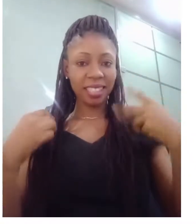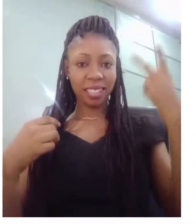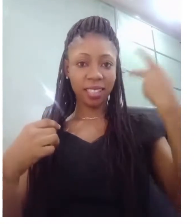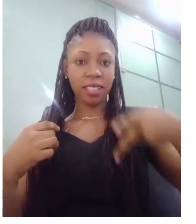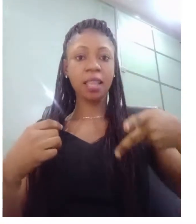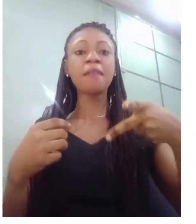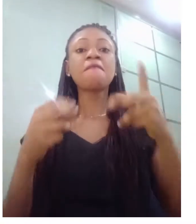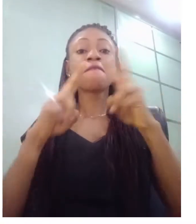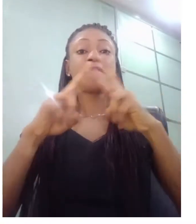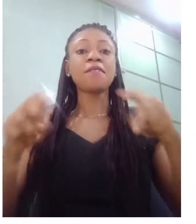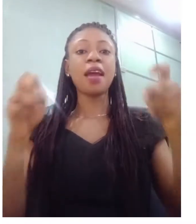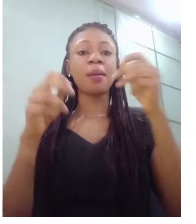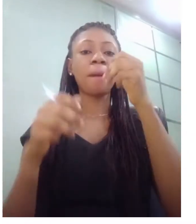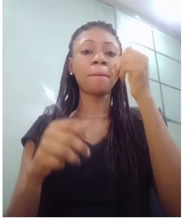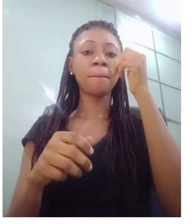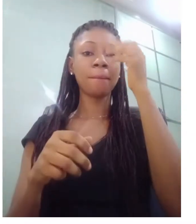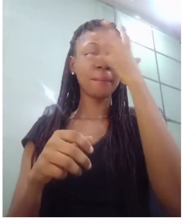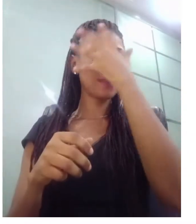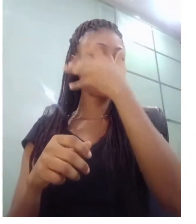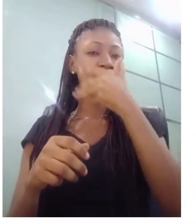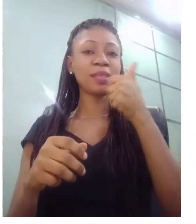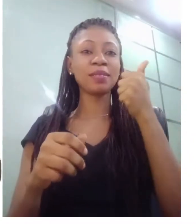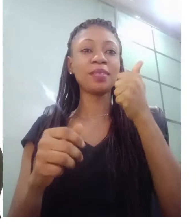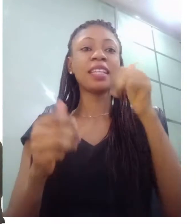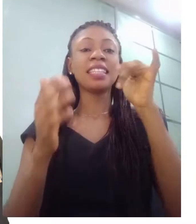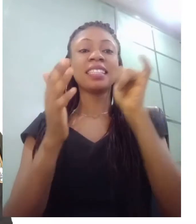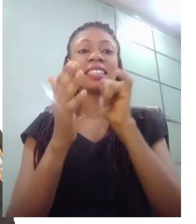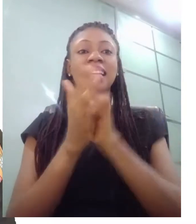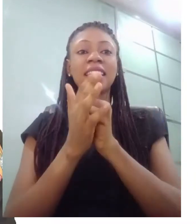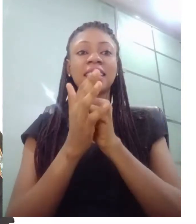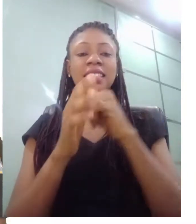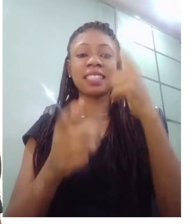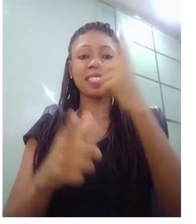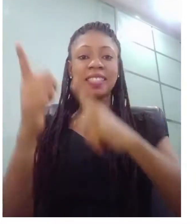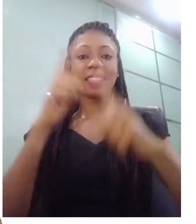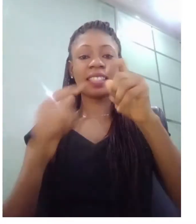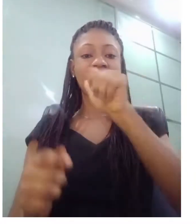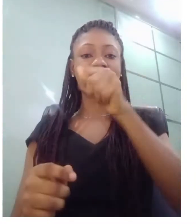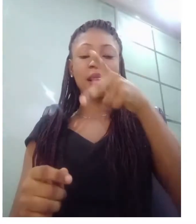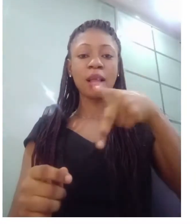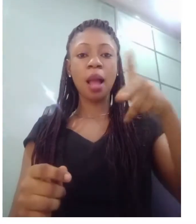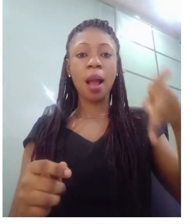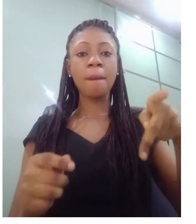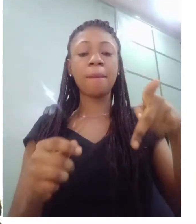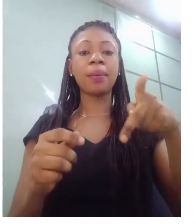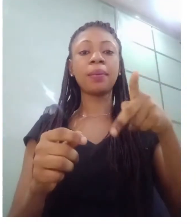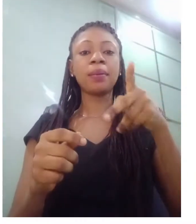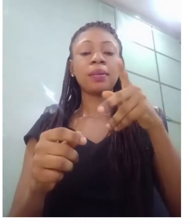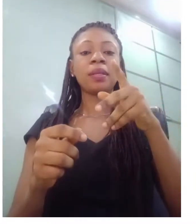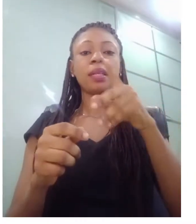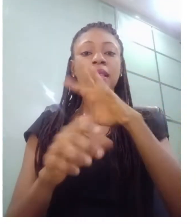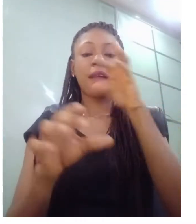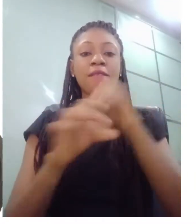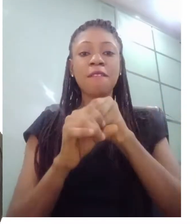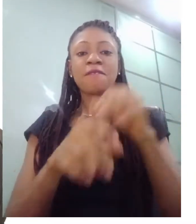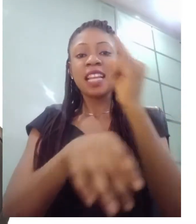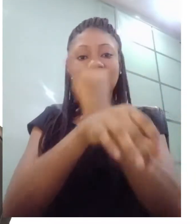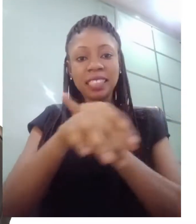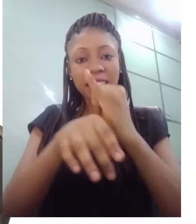up is a brand of the indigenous the indigenous is the project that is coming out